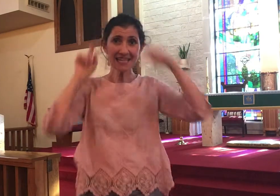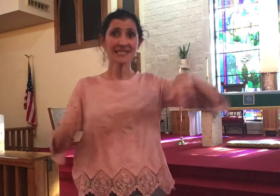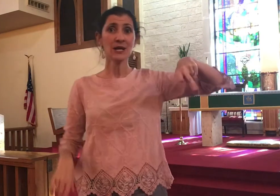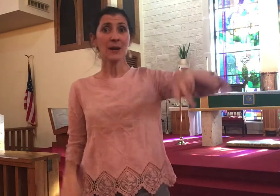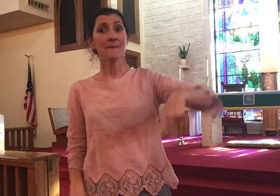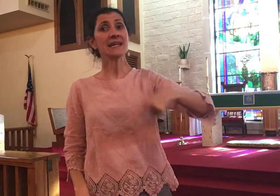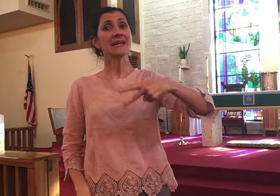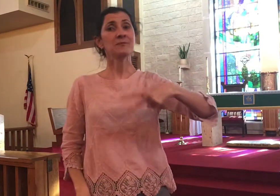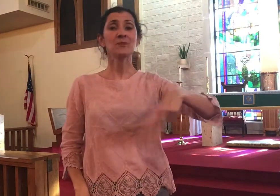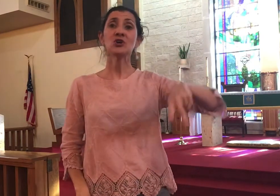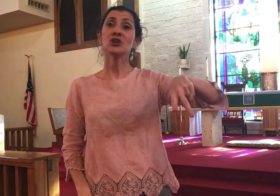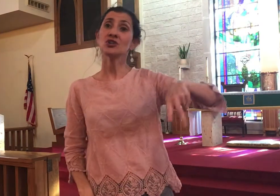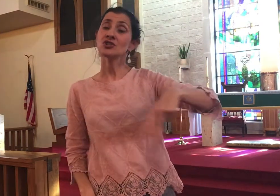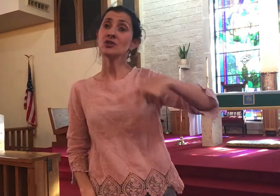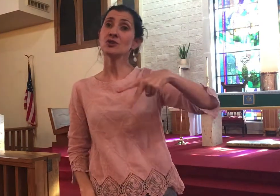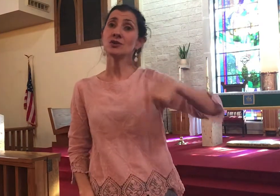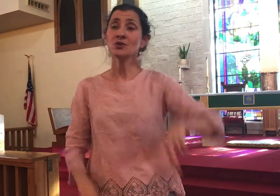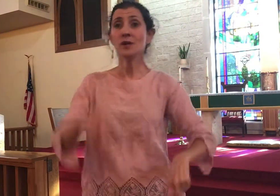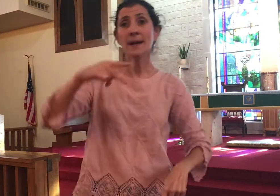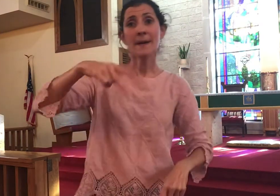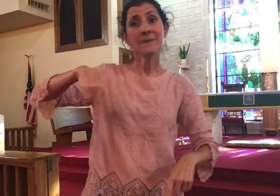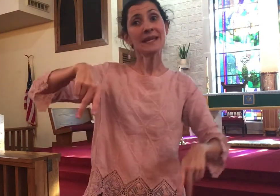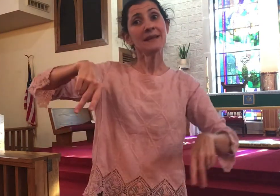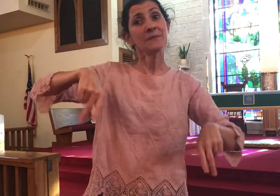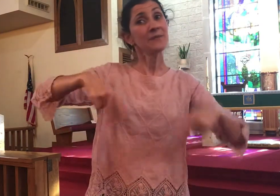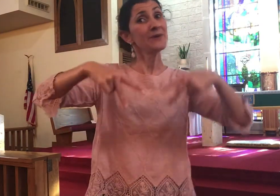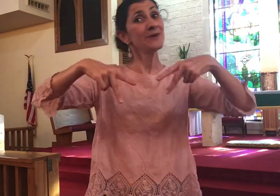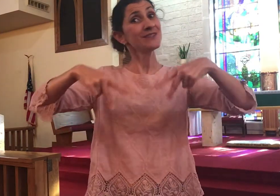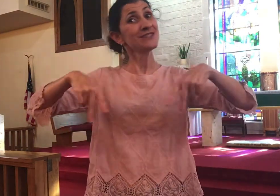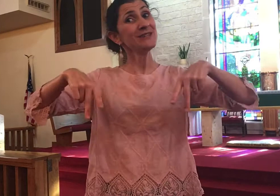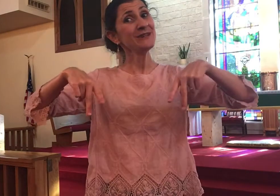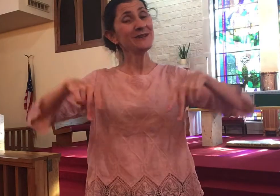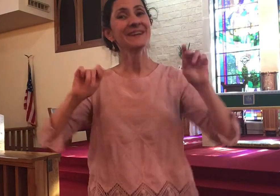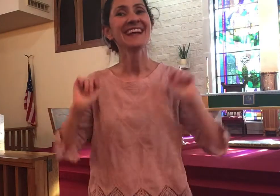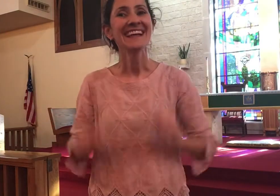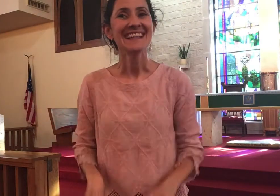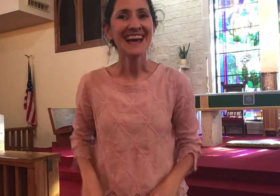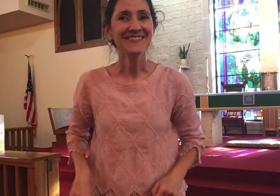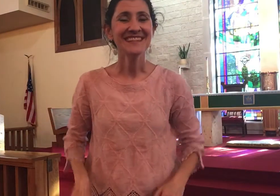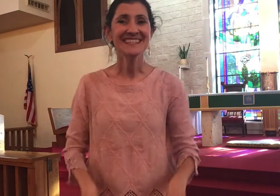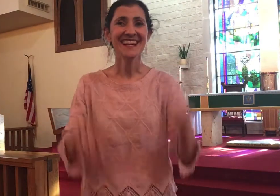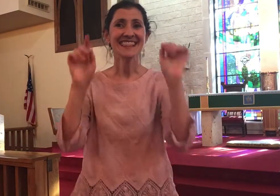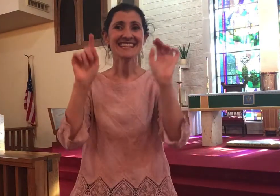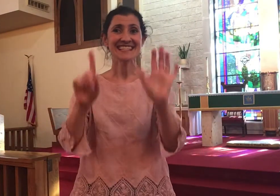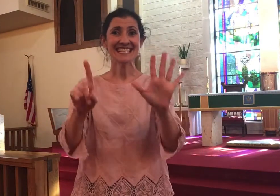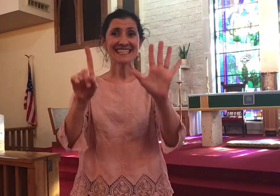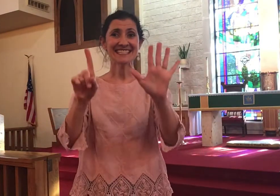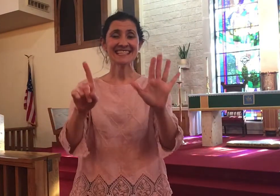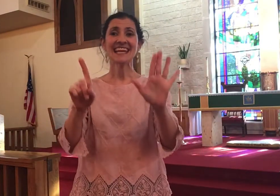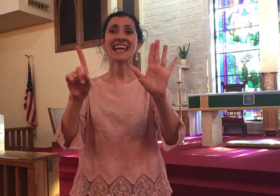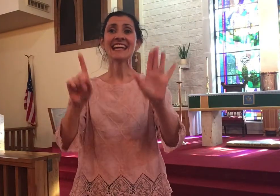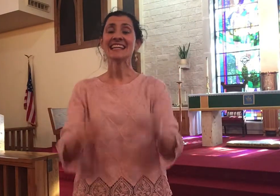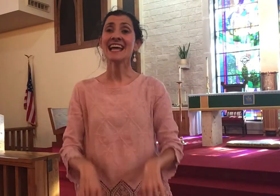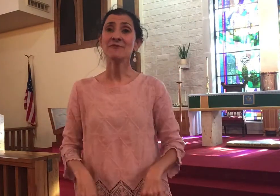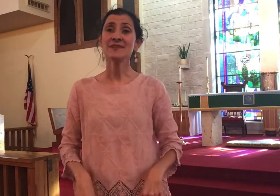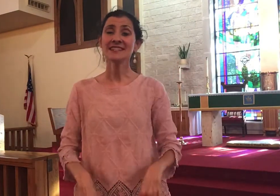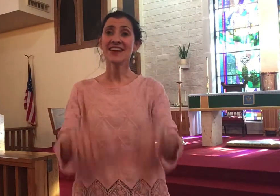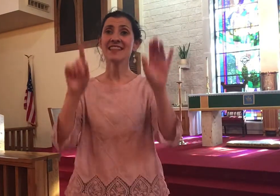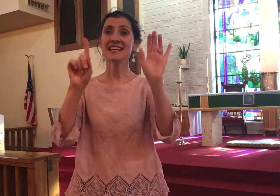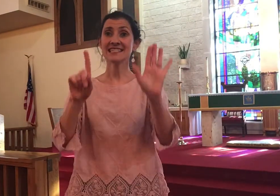people to people to that was on the sixth day that was on the